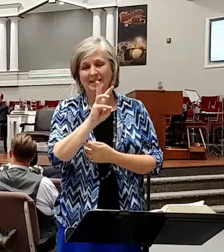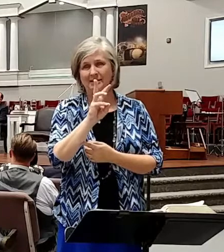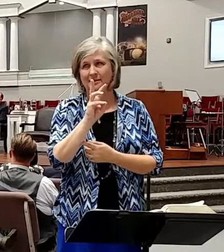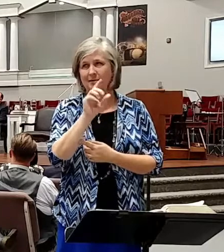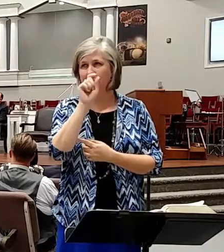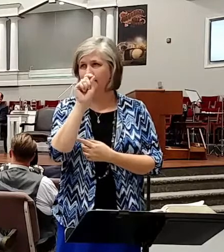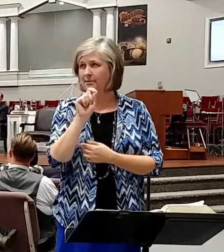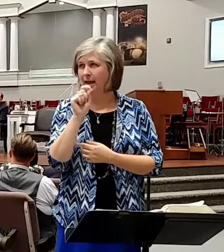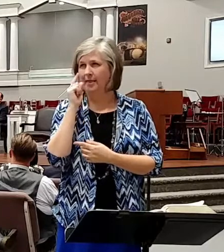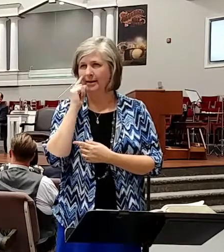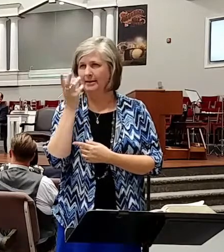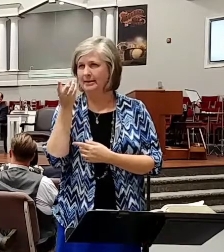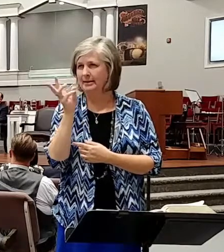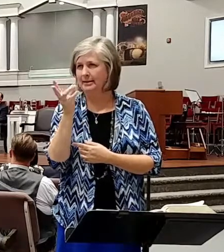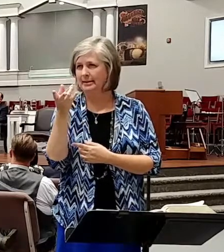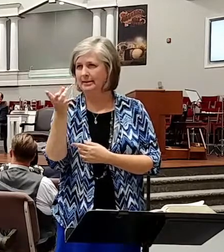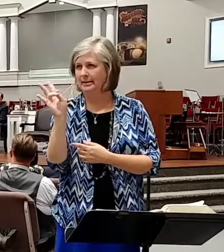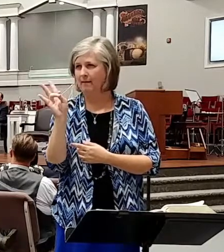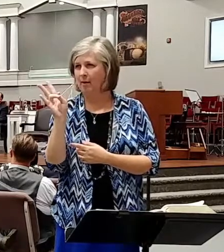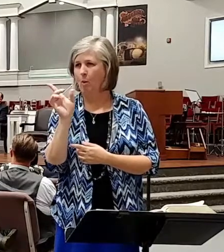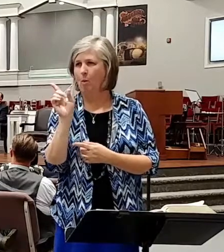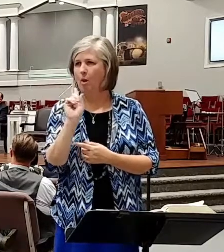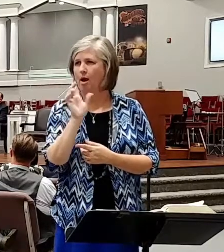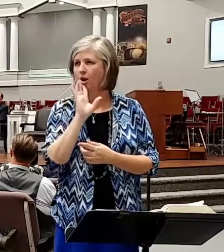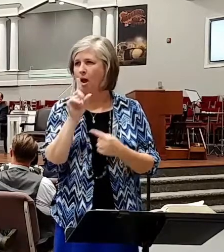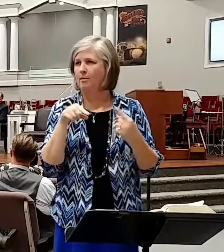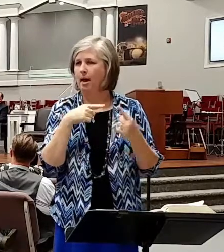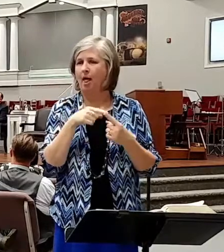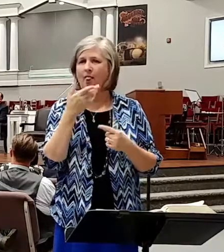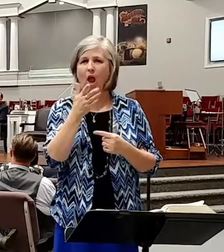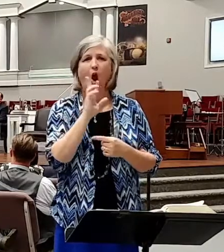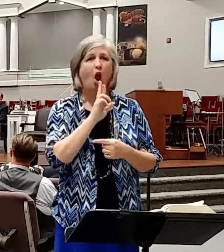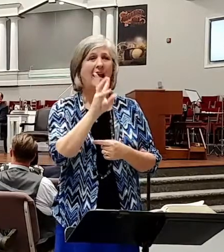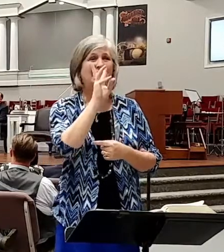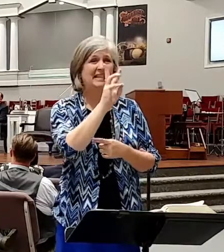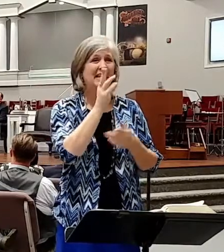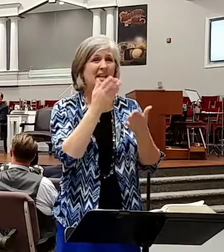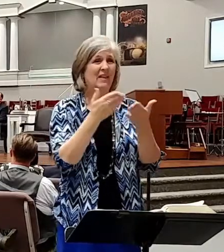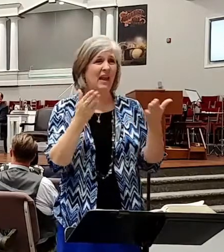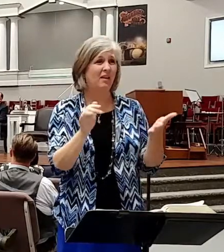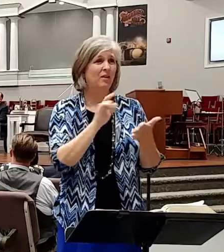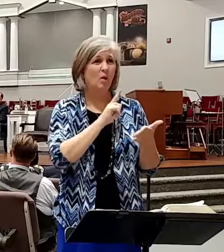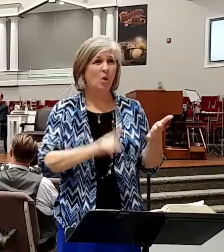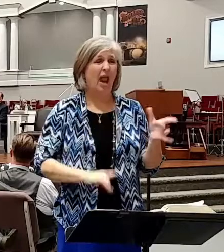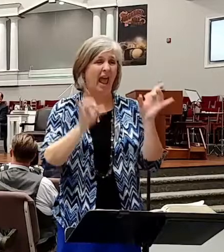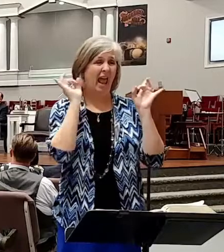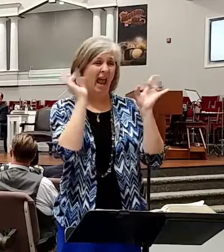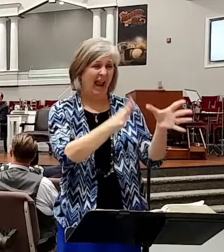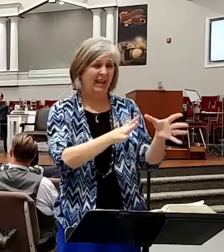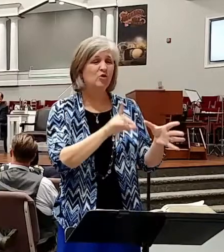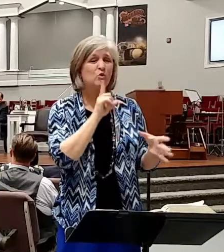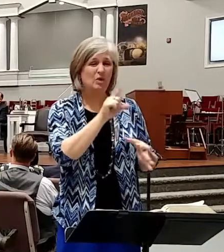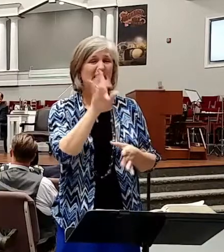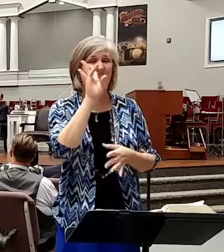16 and 17 right there where it speaks about there are six things that the Lord doth hate. Yea, seven are an abomination unto Him.